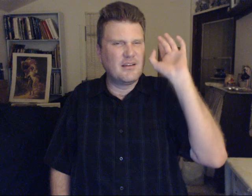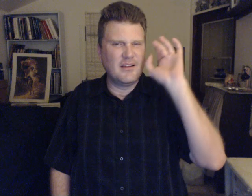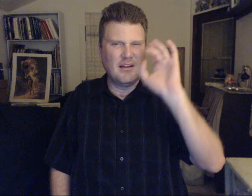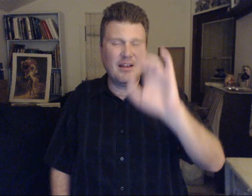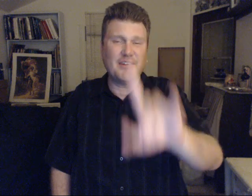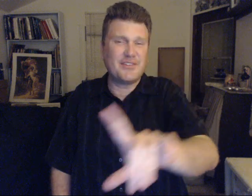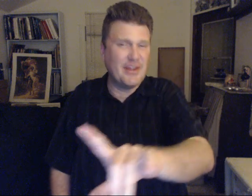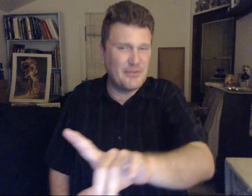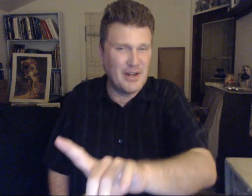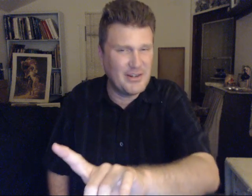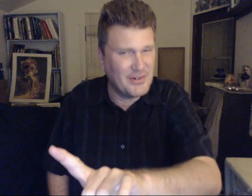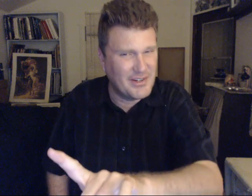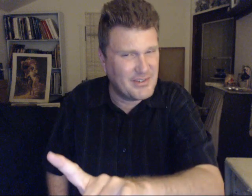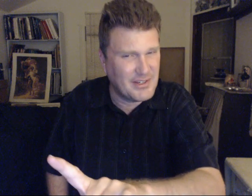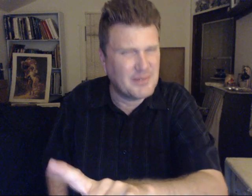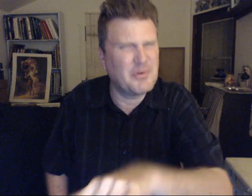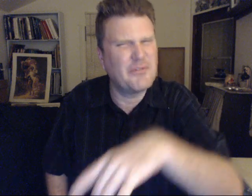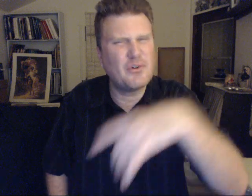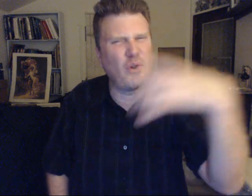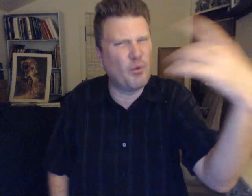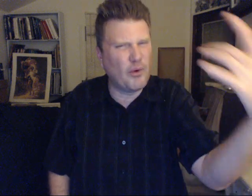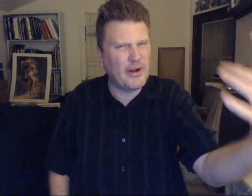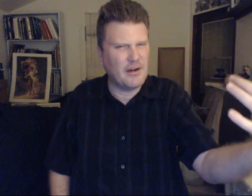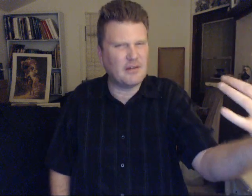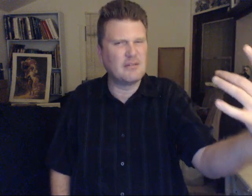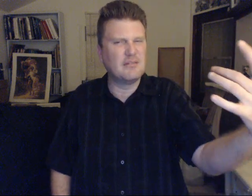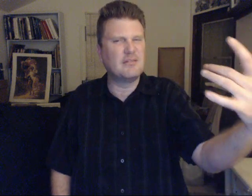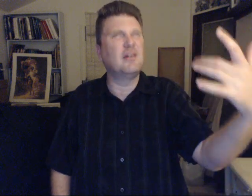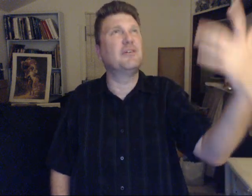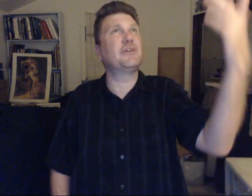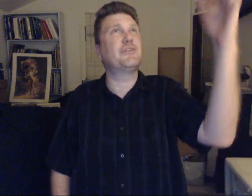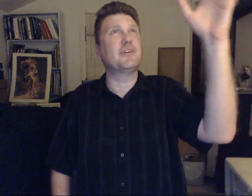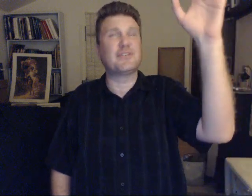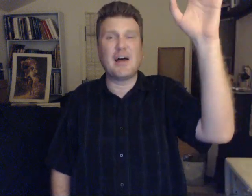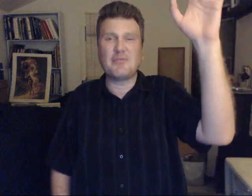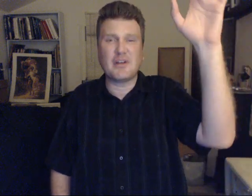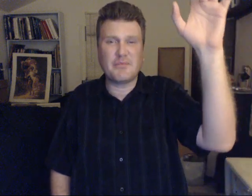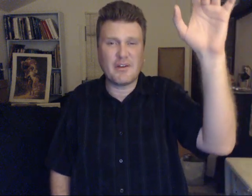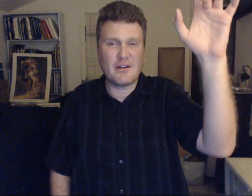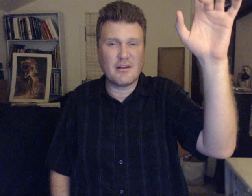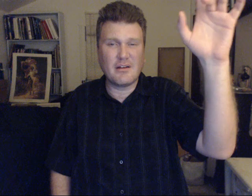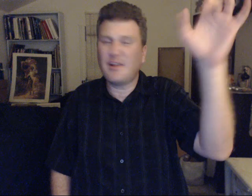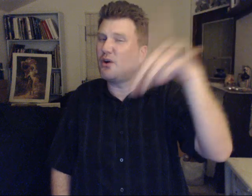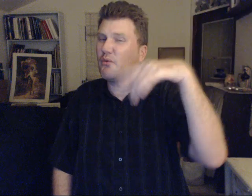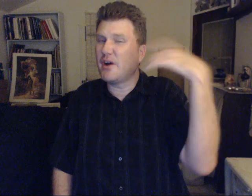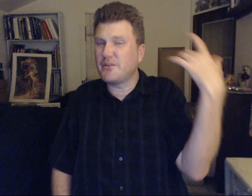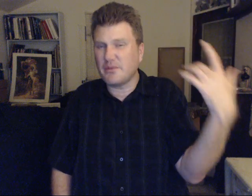not to say if you do not hear anything but if you are aware of something that is happening up there and all around you